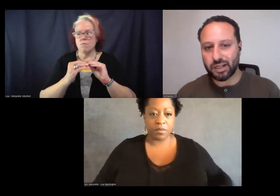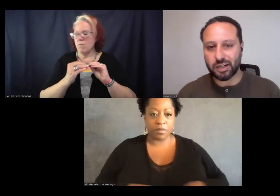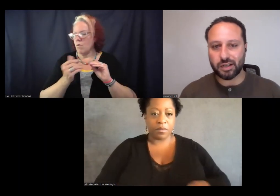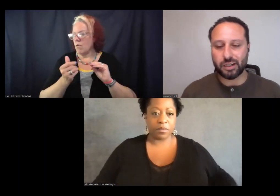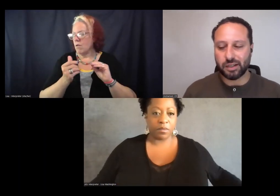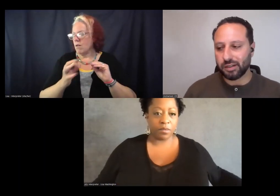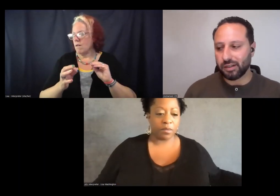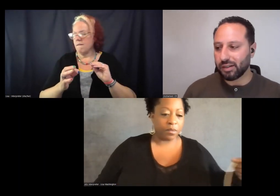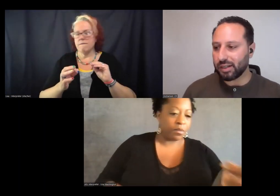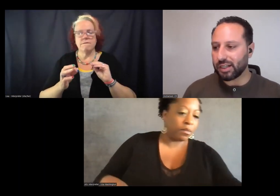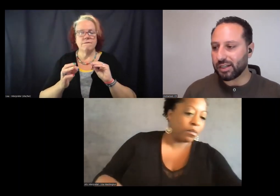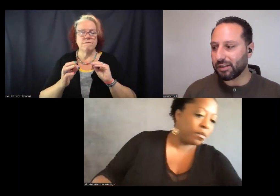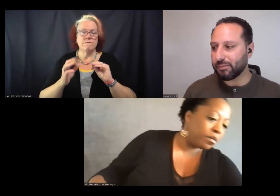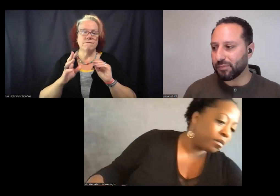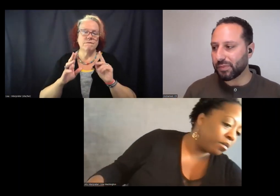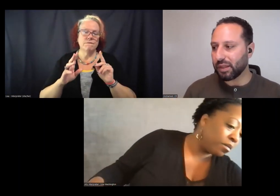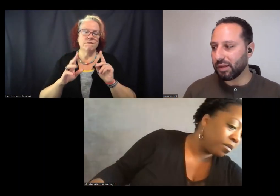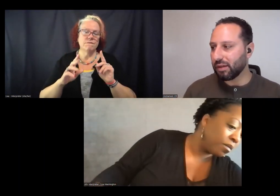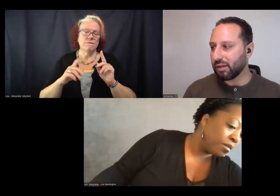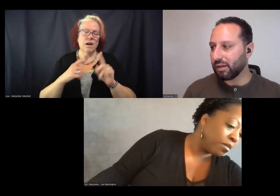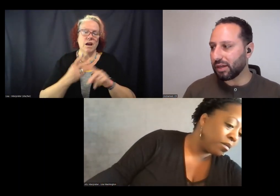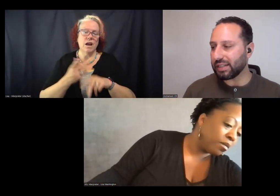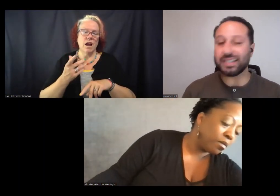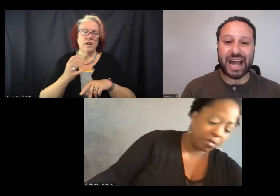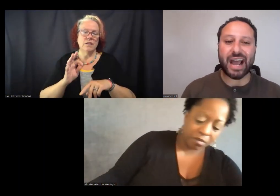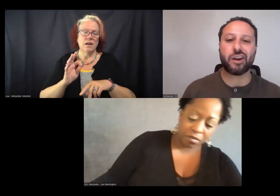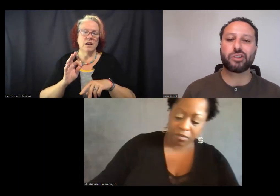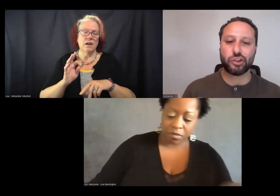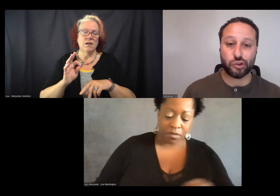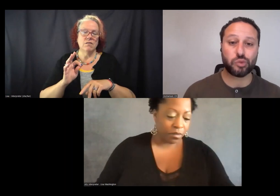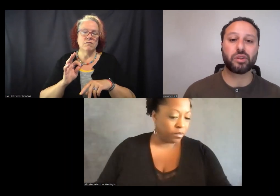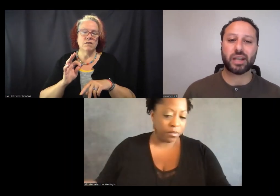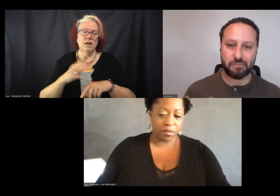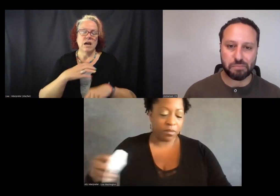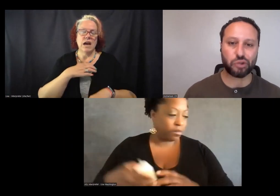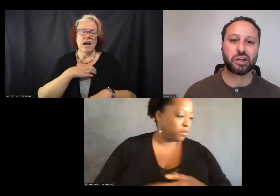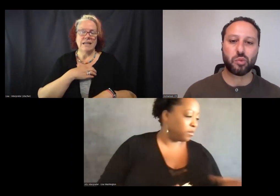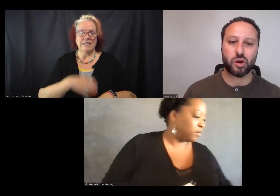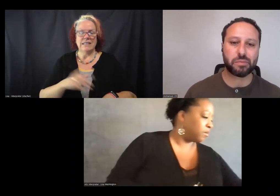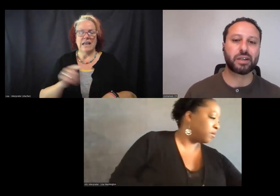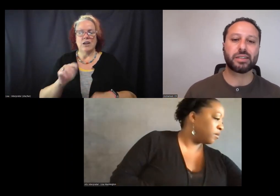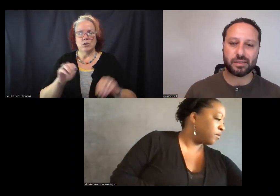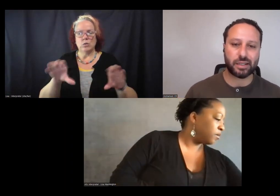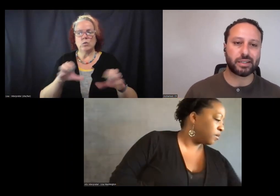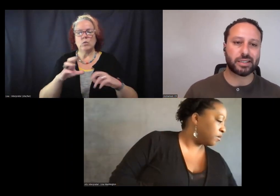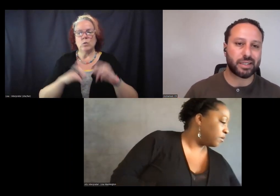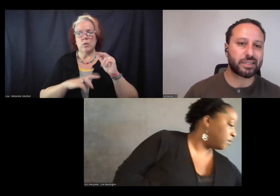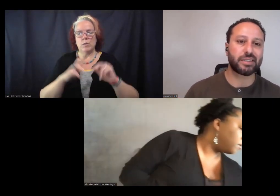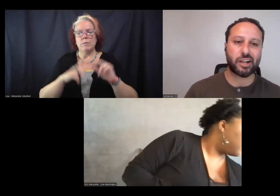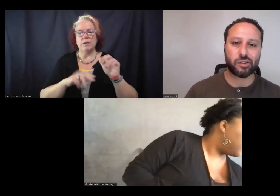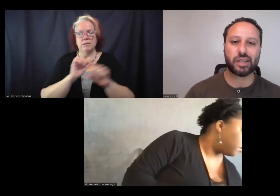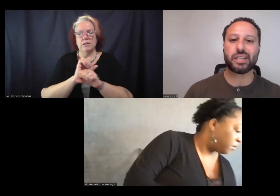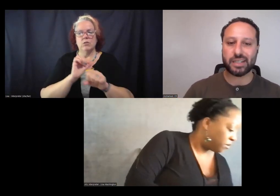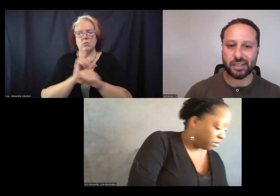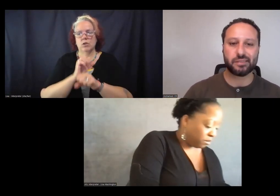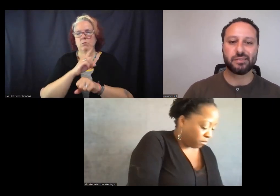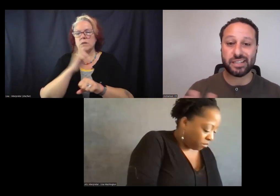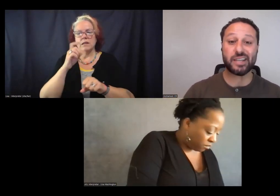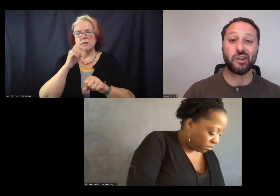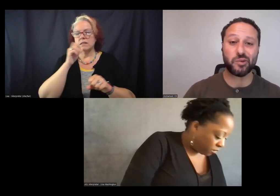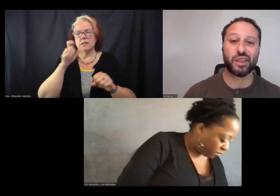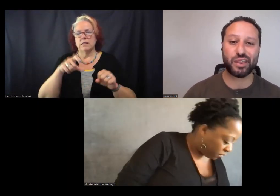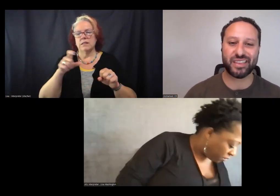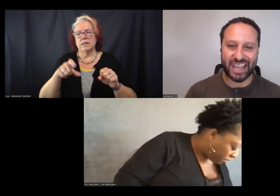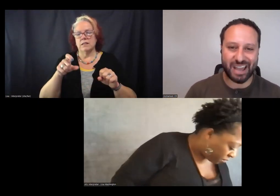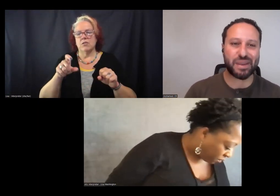uh, uh, uh, desire to do the kind of building work because it doesn't necessarily need to